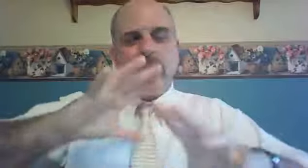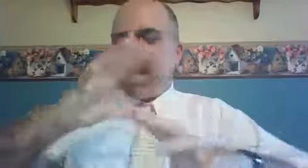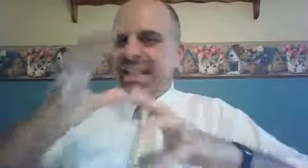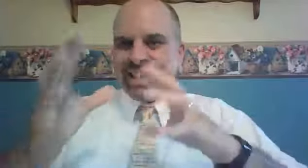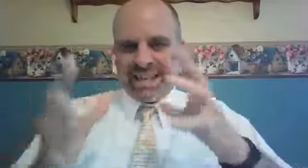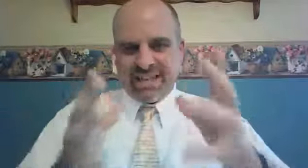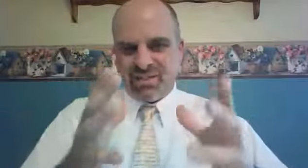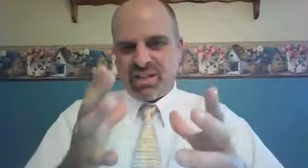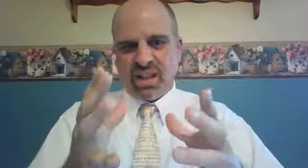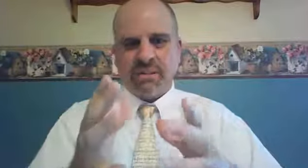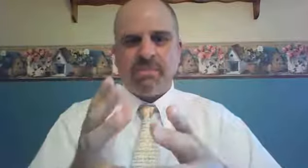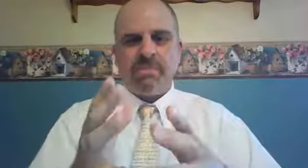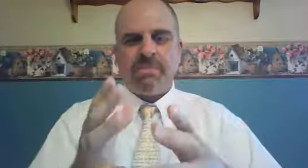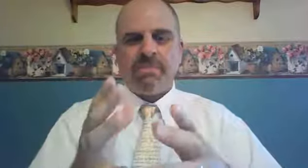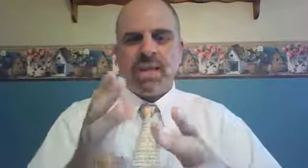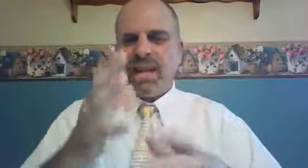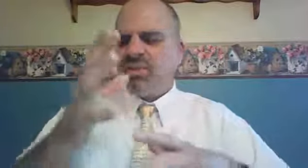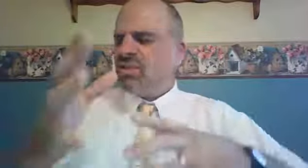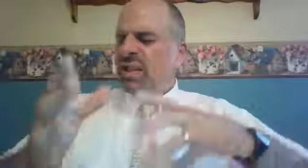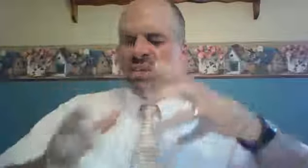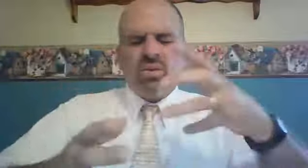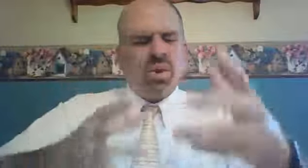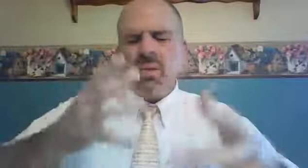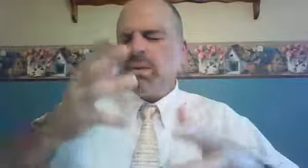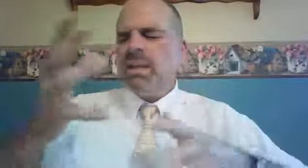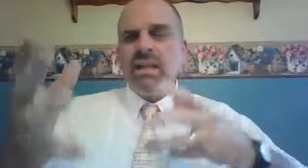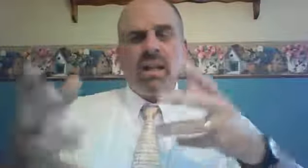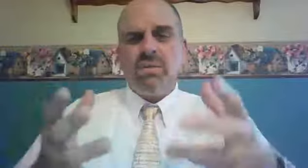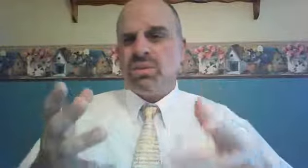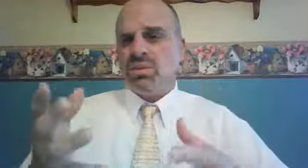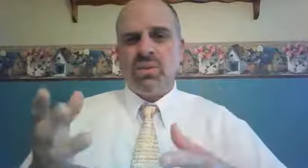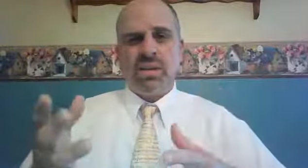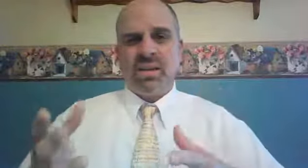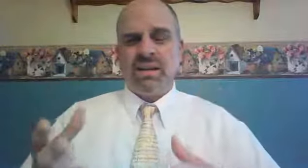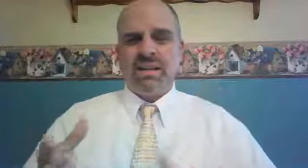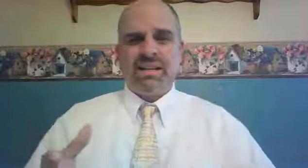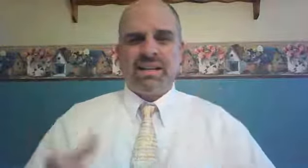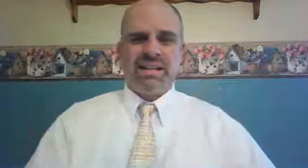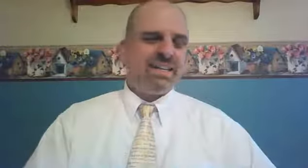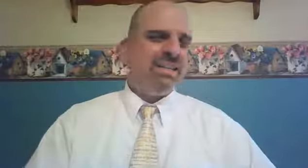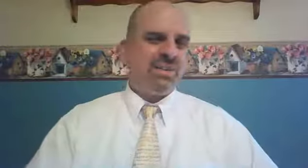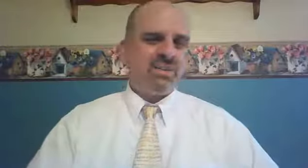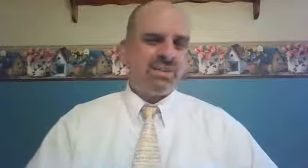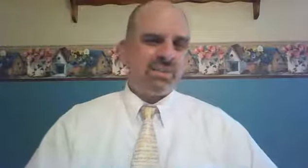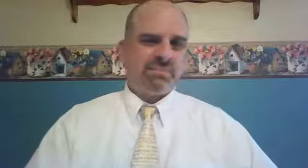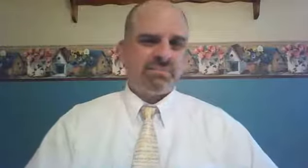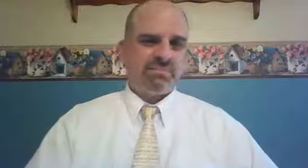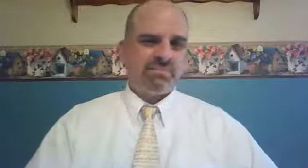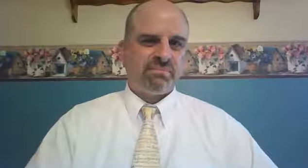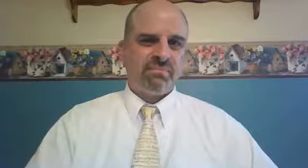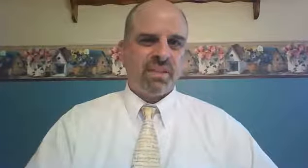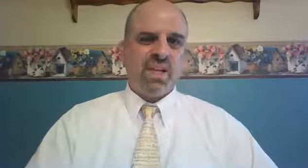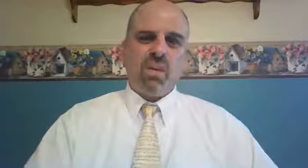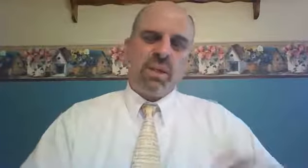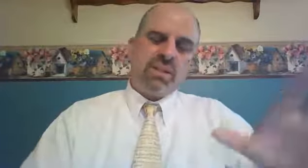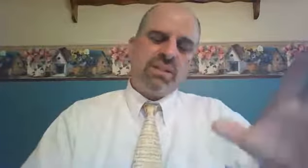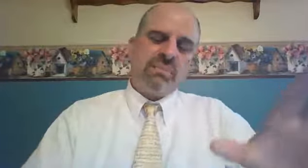the plot thickens then as this incredible love story continues. We looked